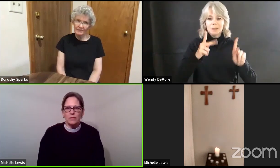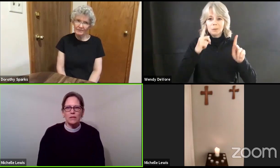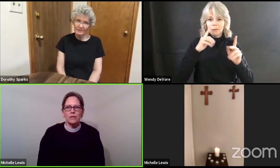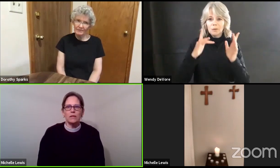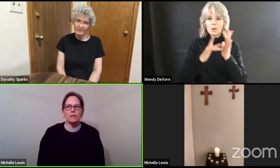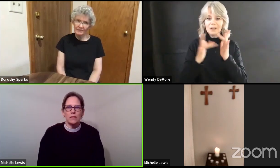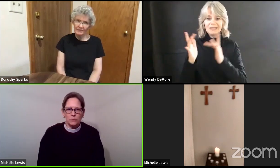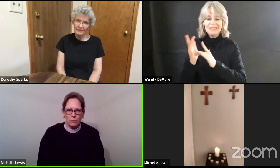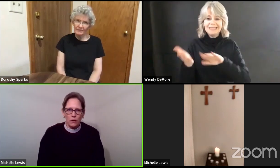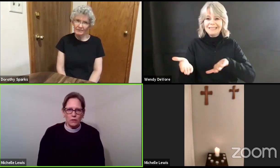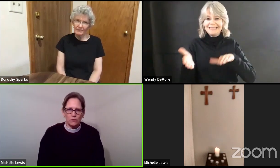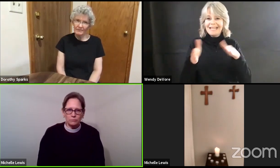that's wrong.